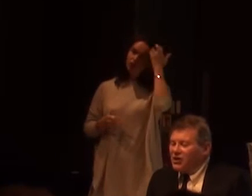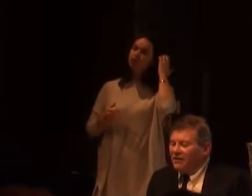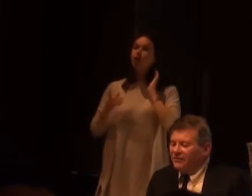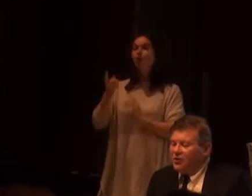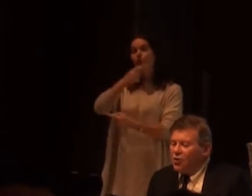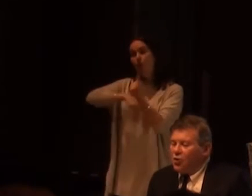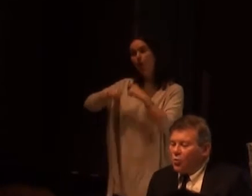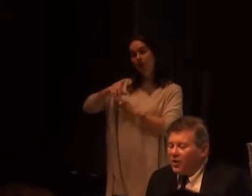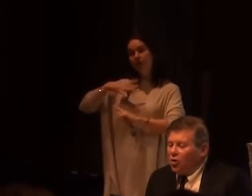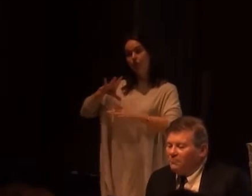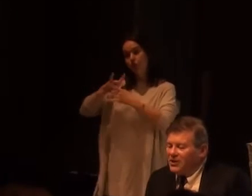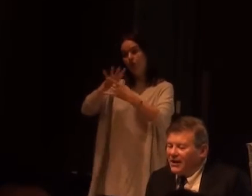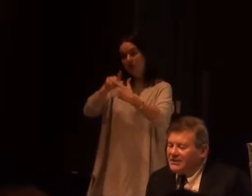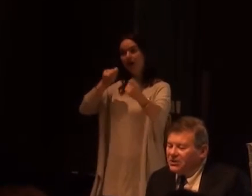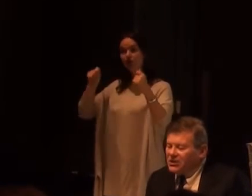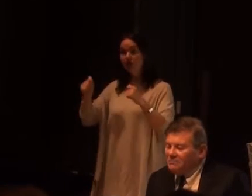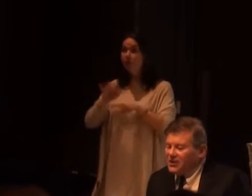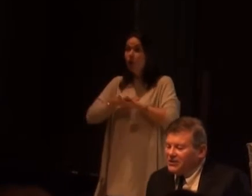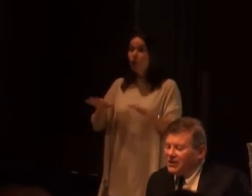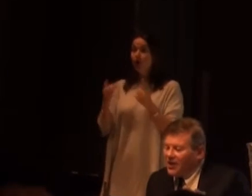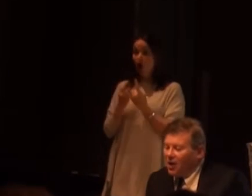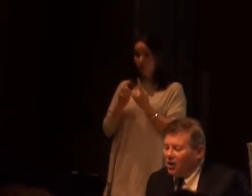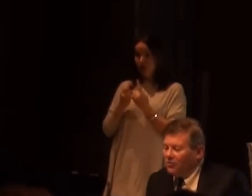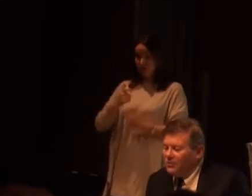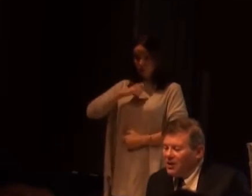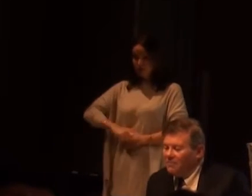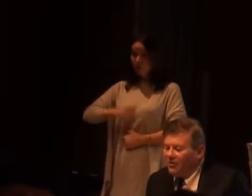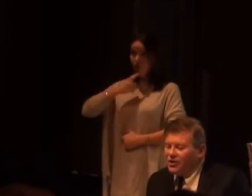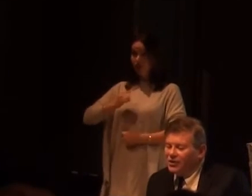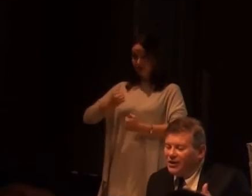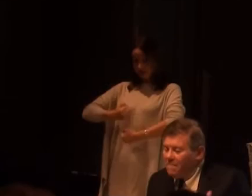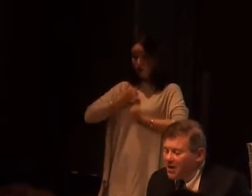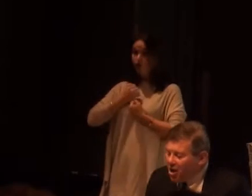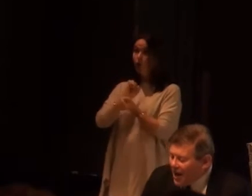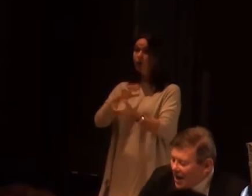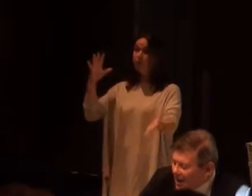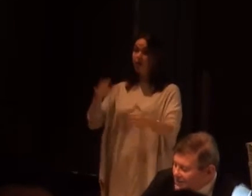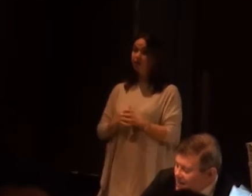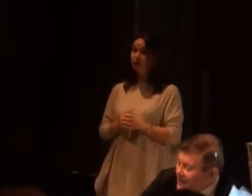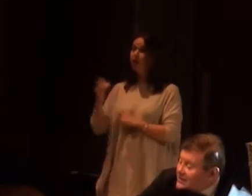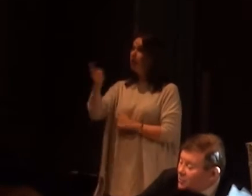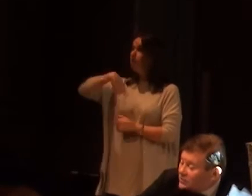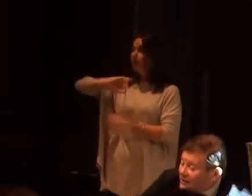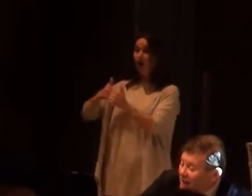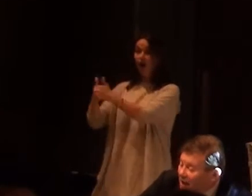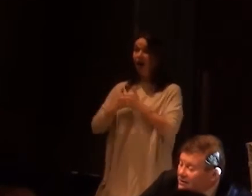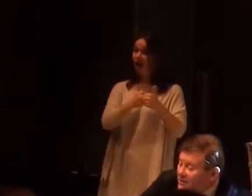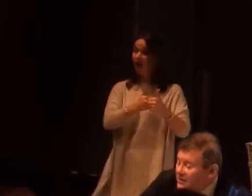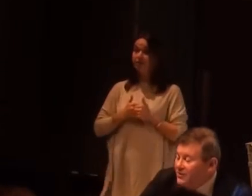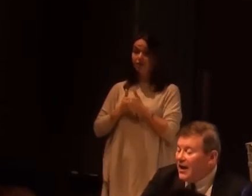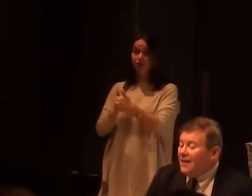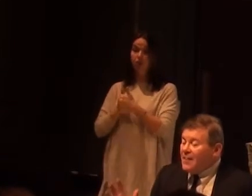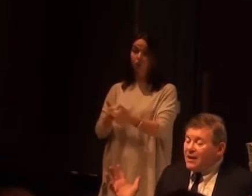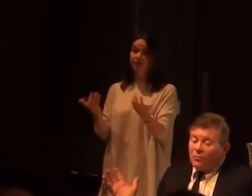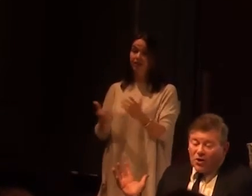paradigm shift. We are not objects, but subjects in our own liberation. Be our allies in supporting us